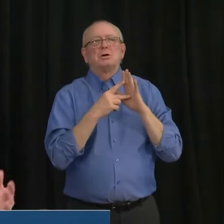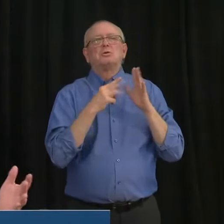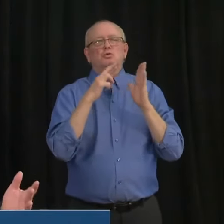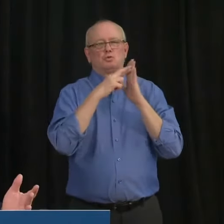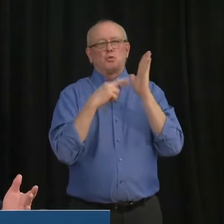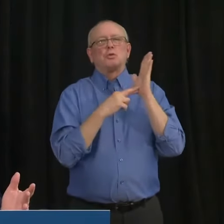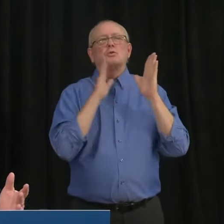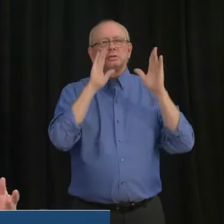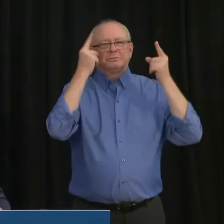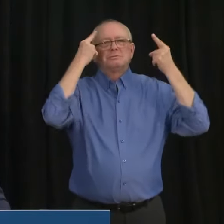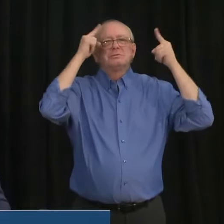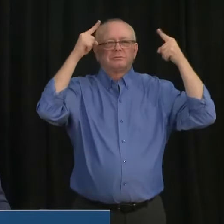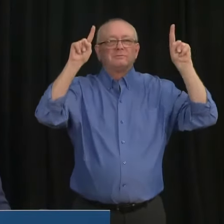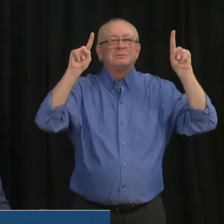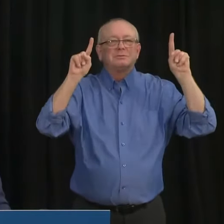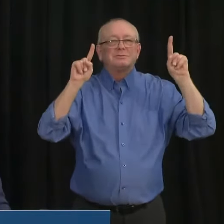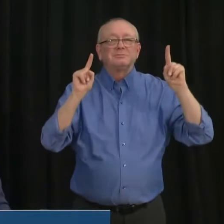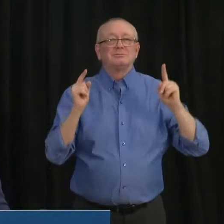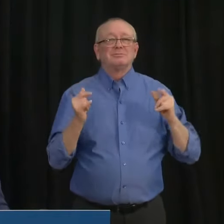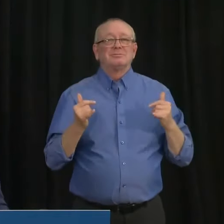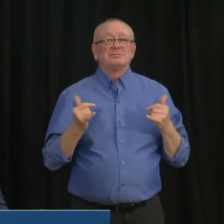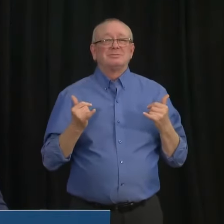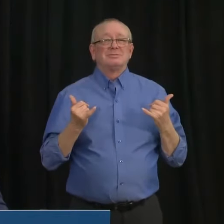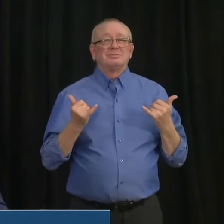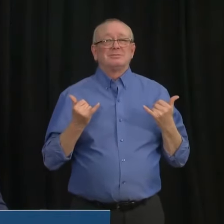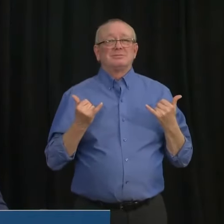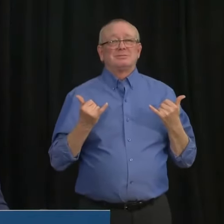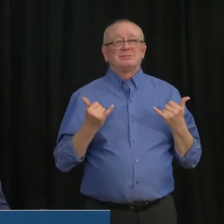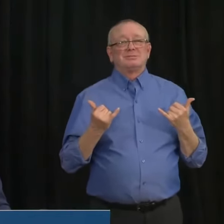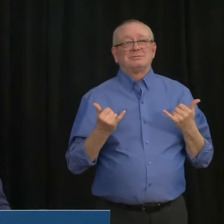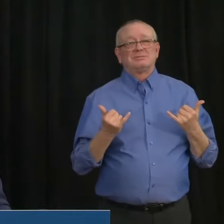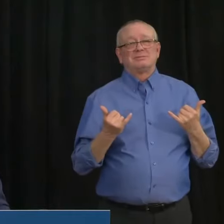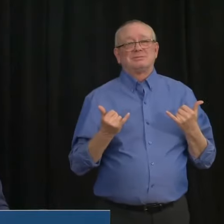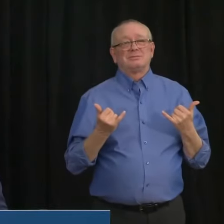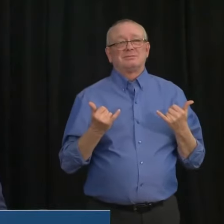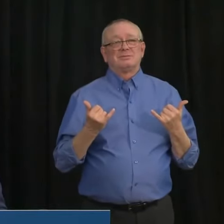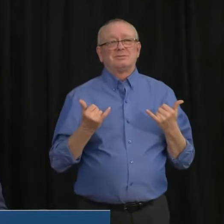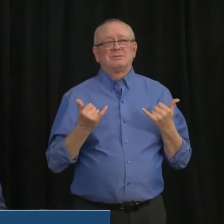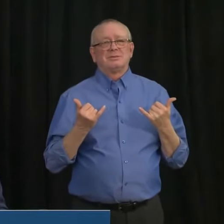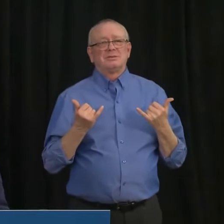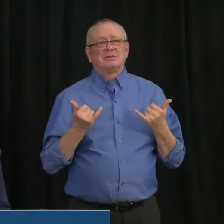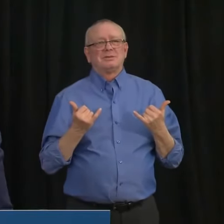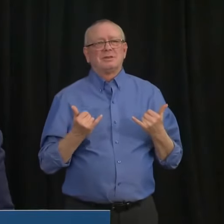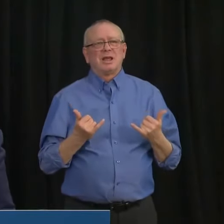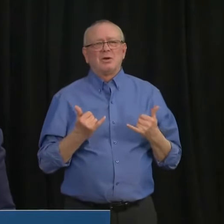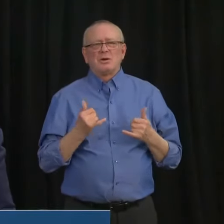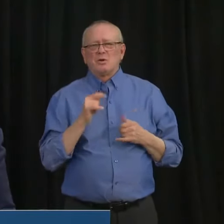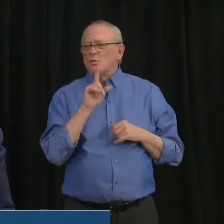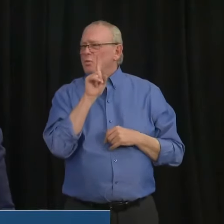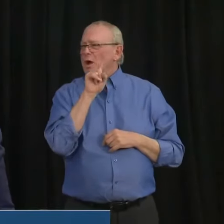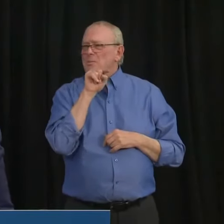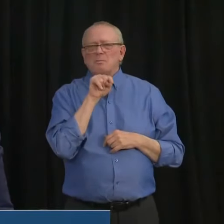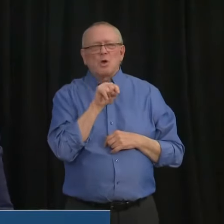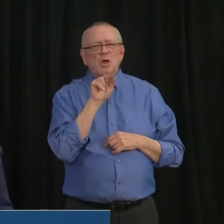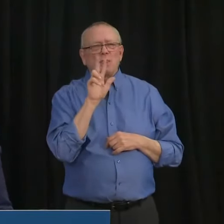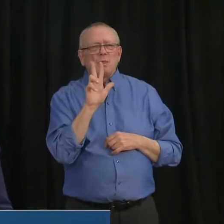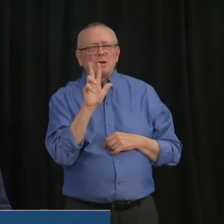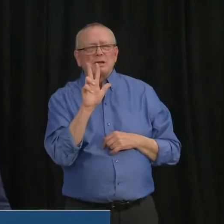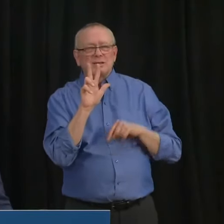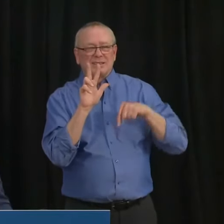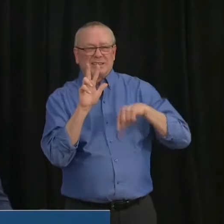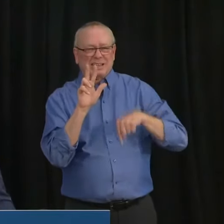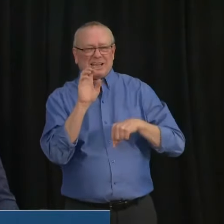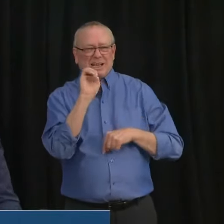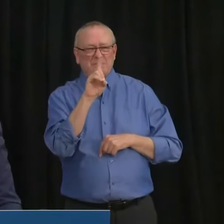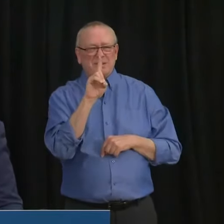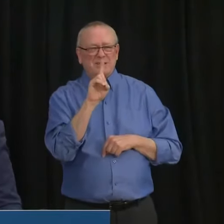And right now, um, uh, we are at, uh, I believe Doctor, about 1.3 in Edmonton and 1.1 something in Calgary. Is that,